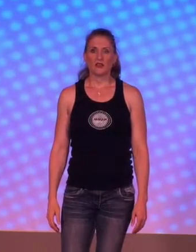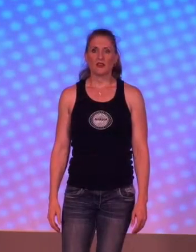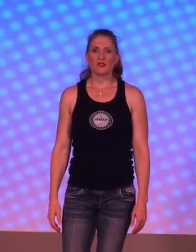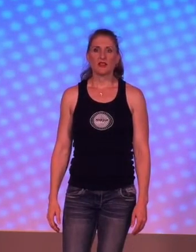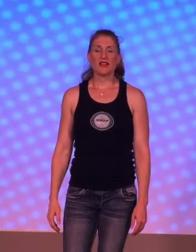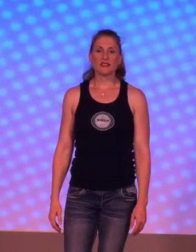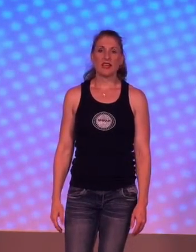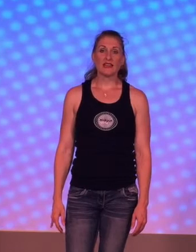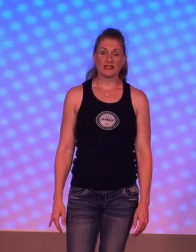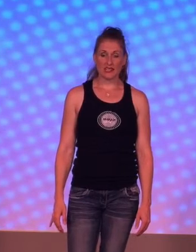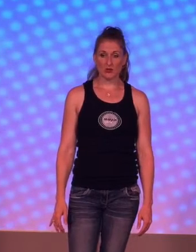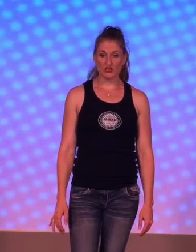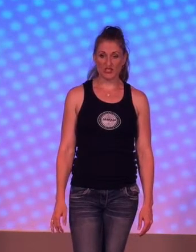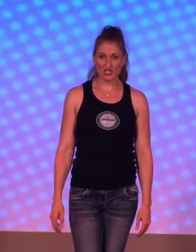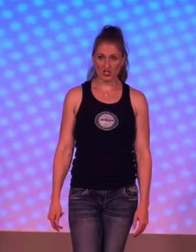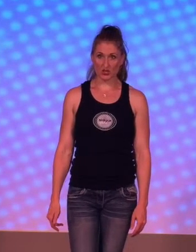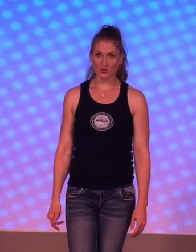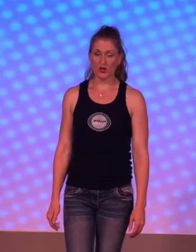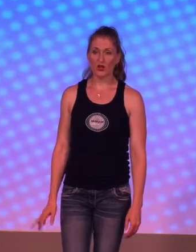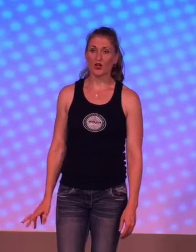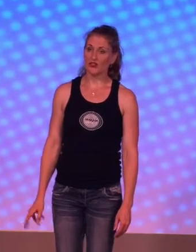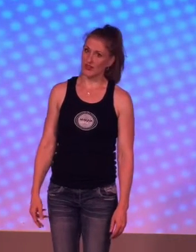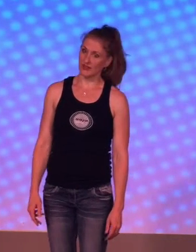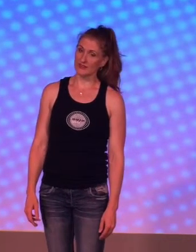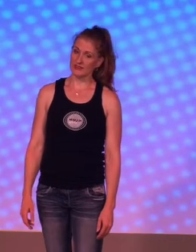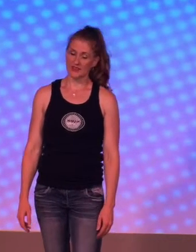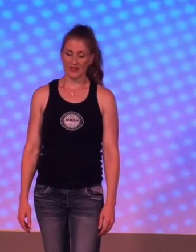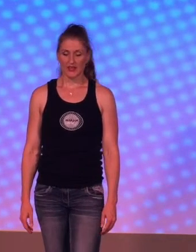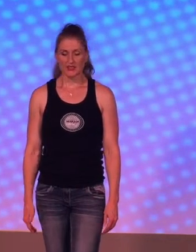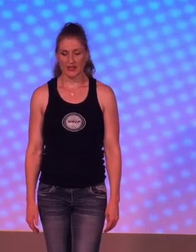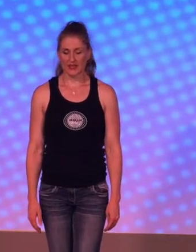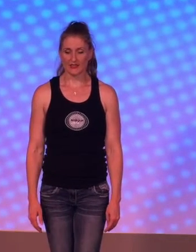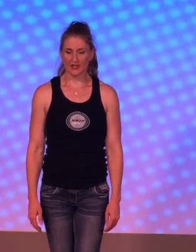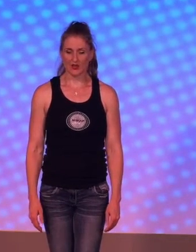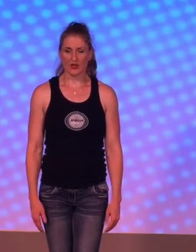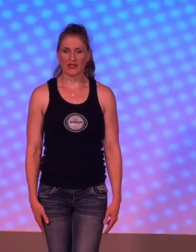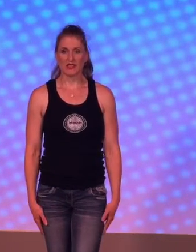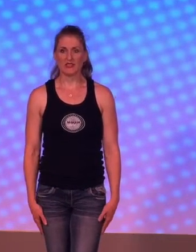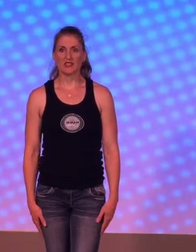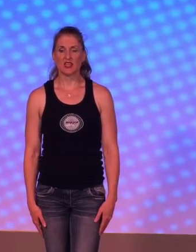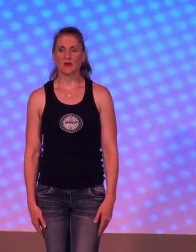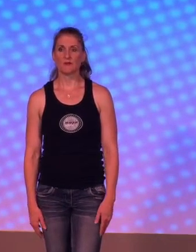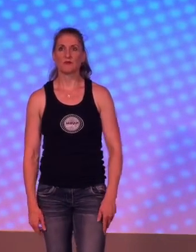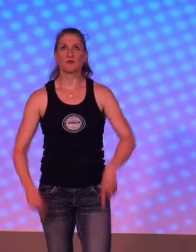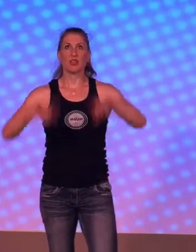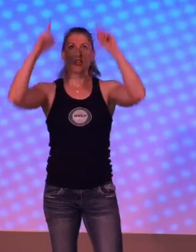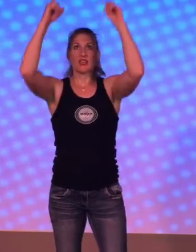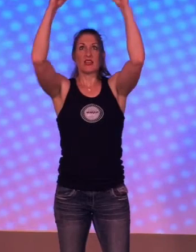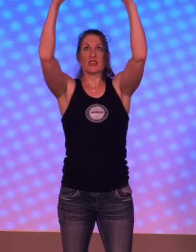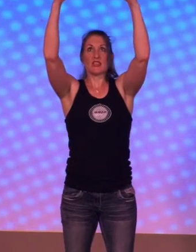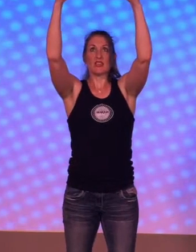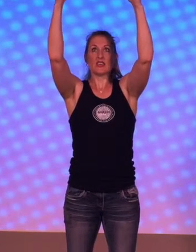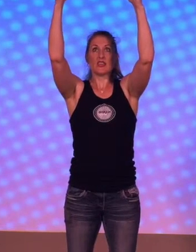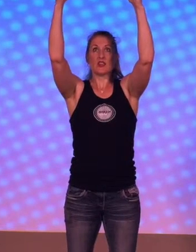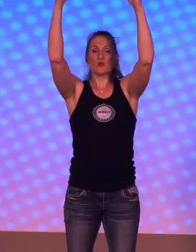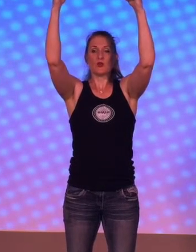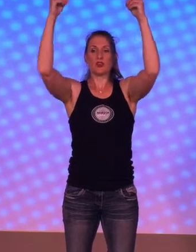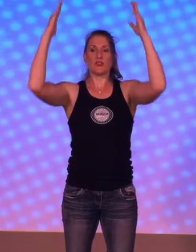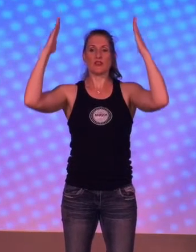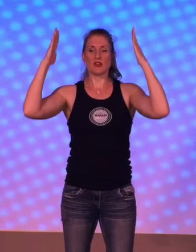The next line is he will teach you all things. And that's going to go like this. He will. And then